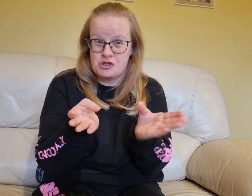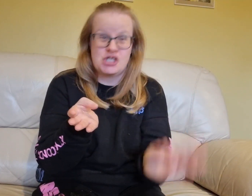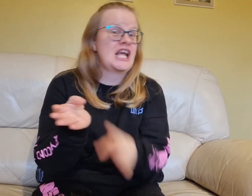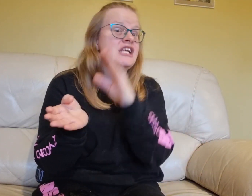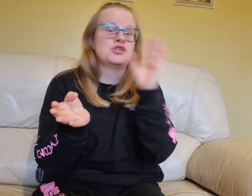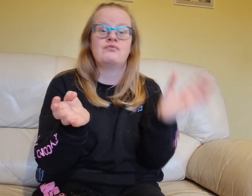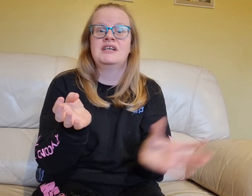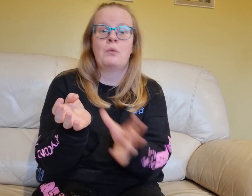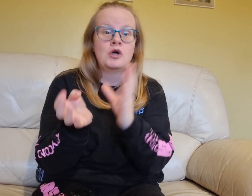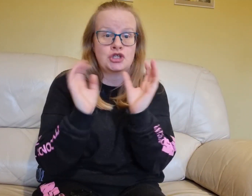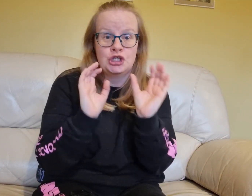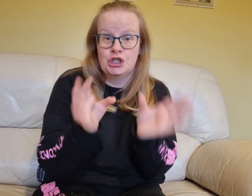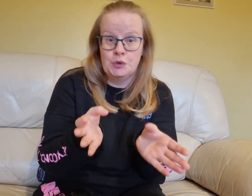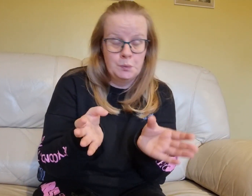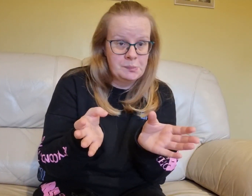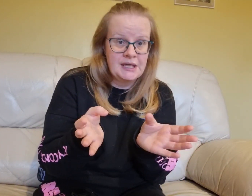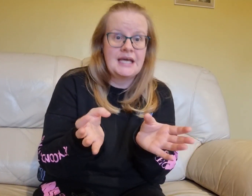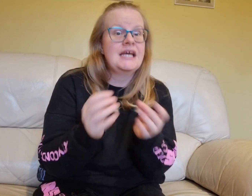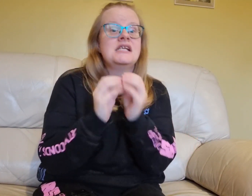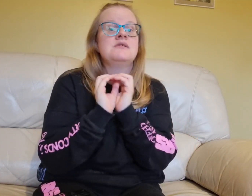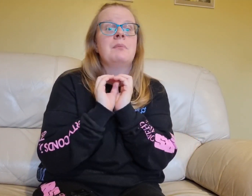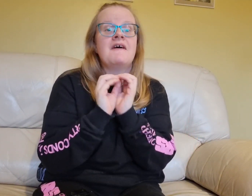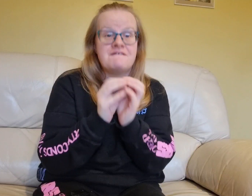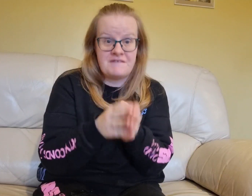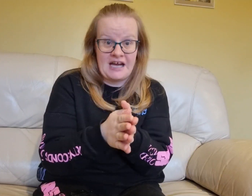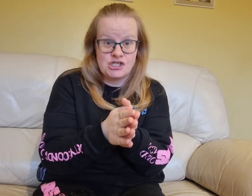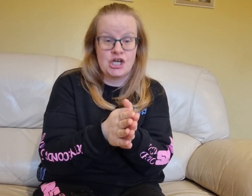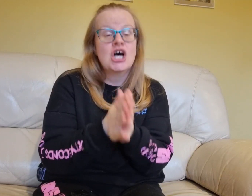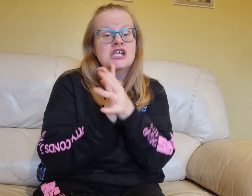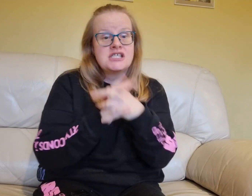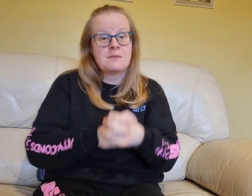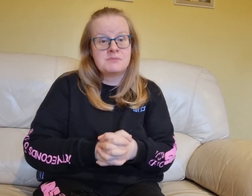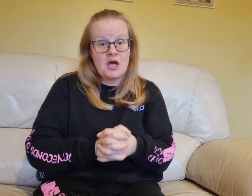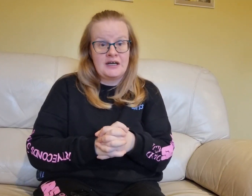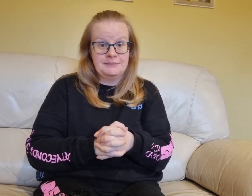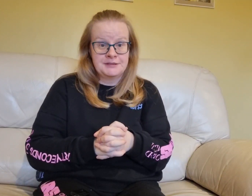structured, it is a re-watch loop, it is perfection, sometimes,